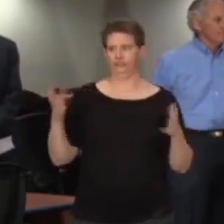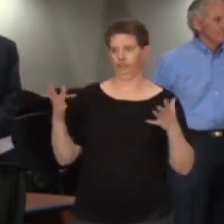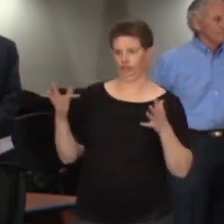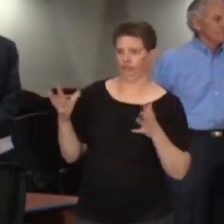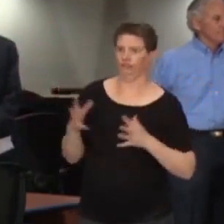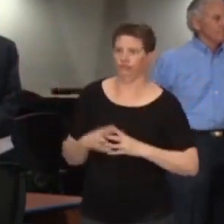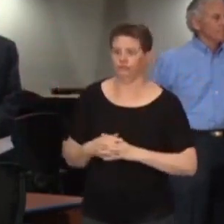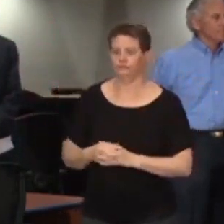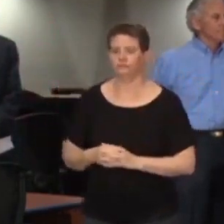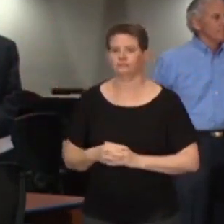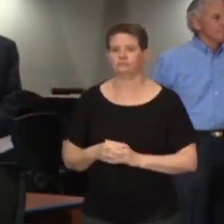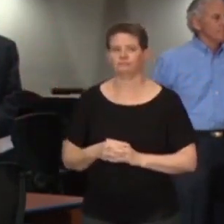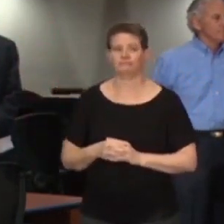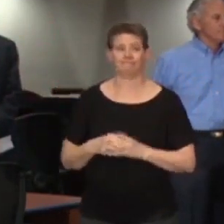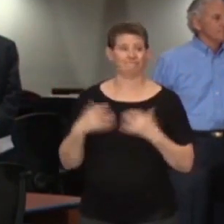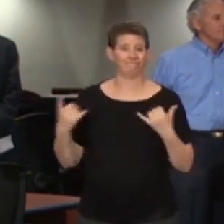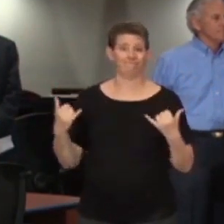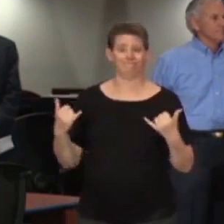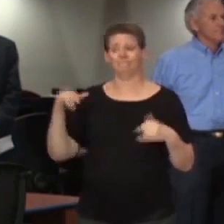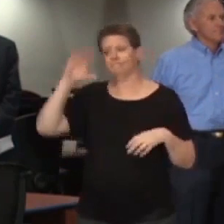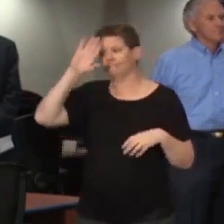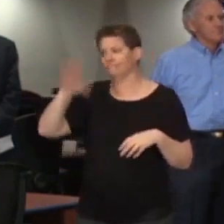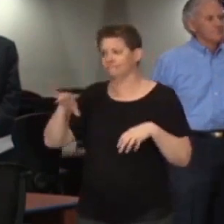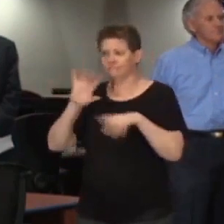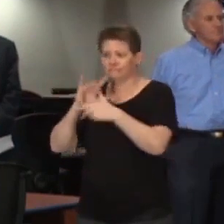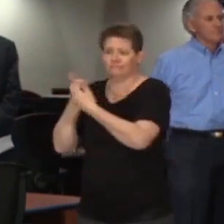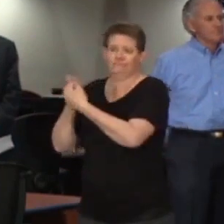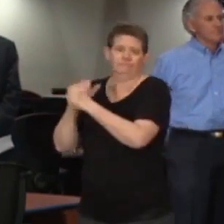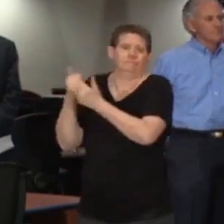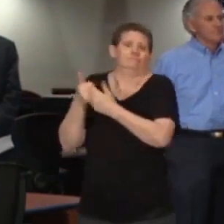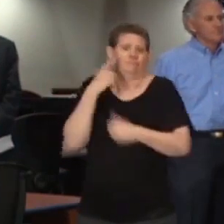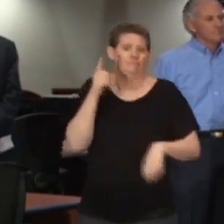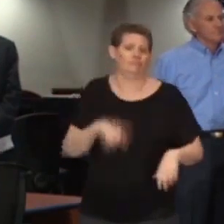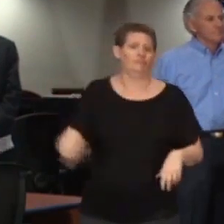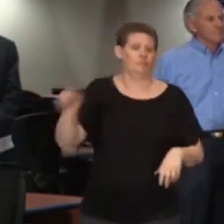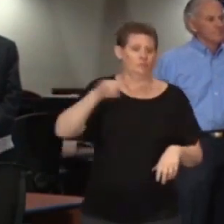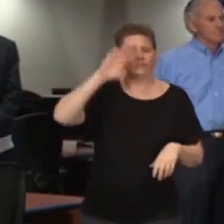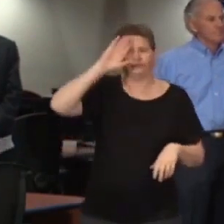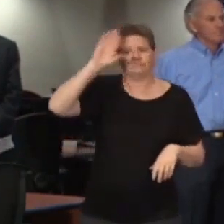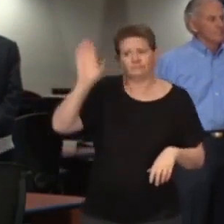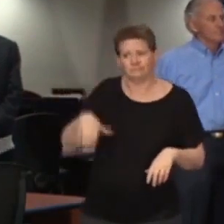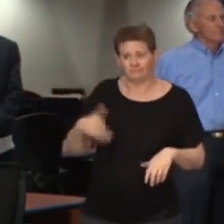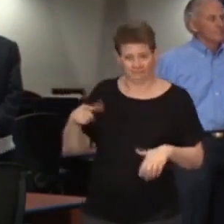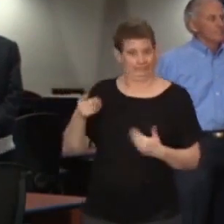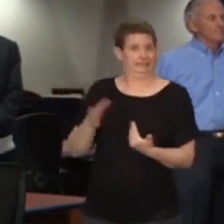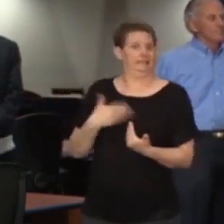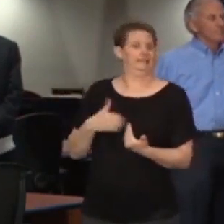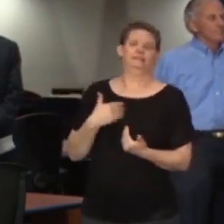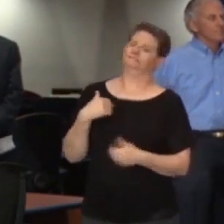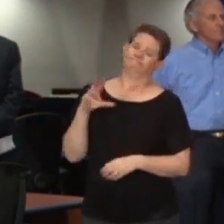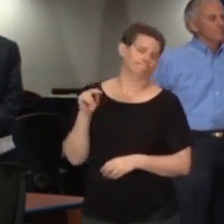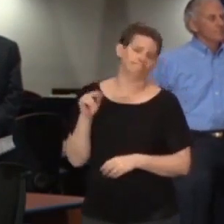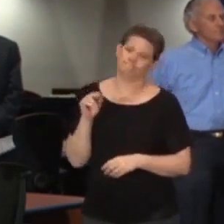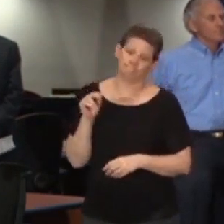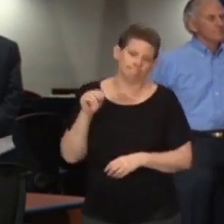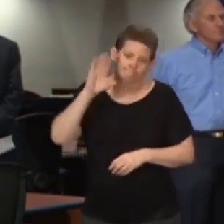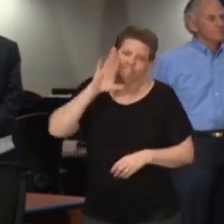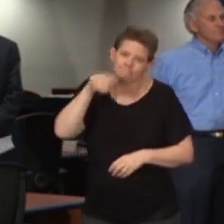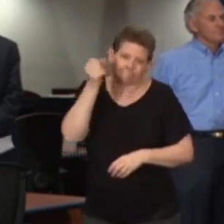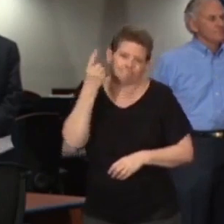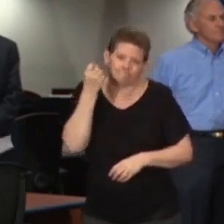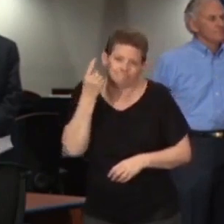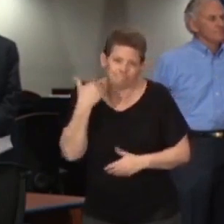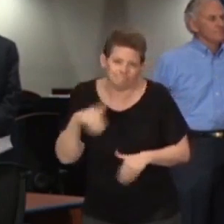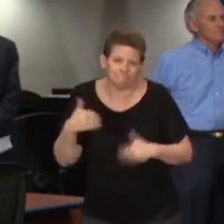We know that this is a challenging time and what we're calling on everyone to do is not easy. We encourage all